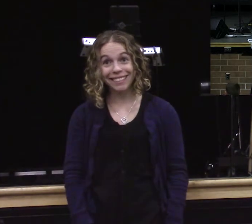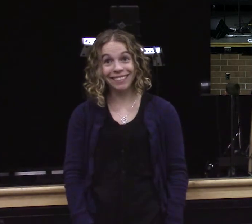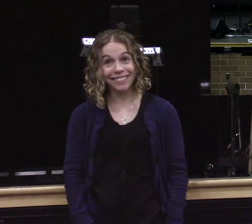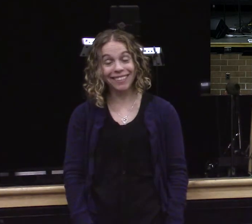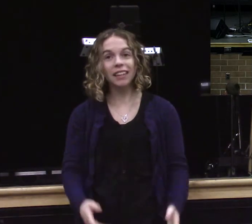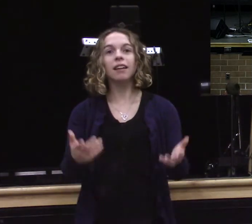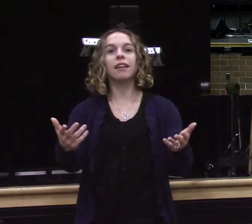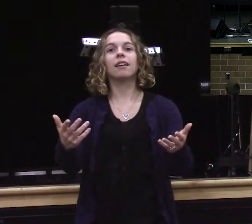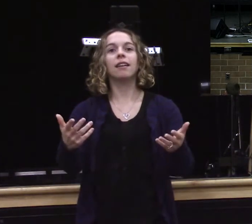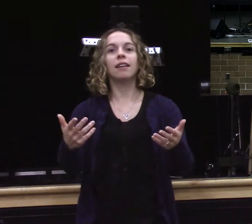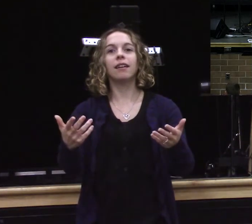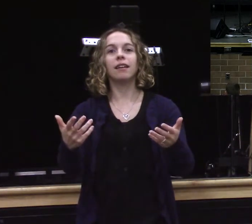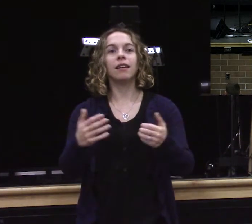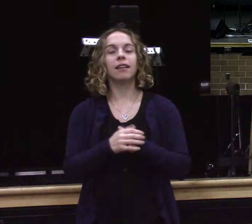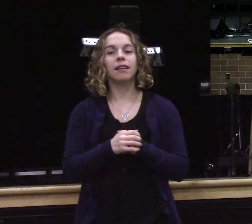What didn't they know?